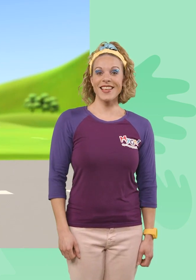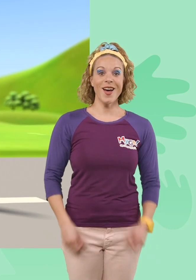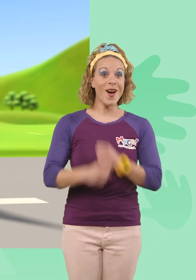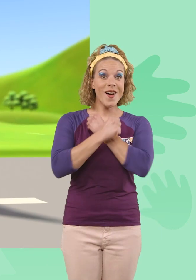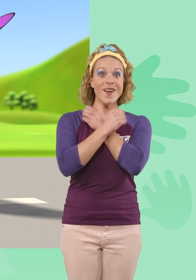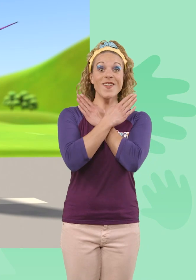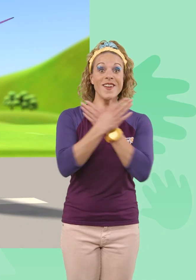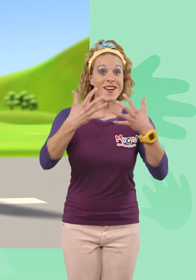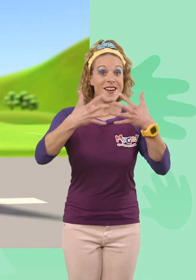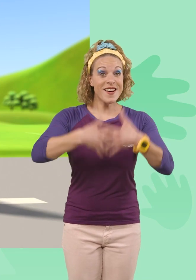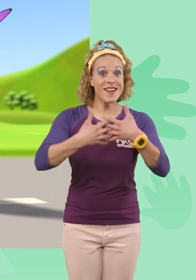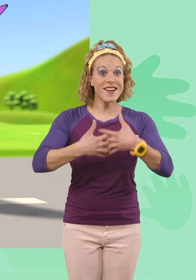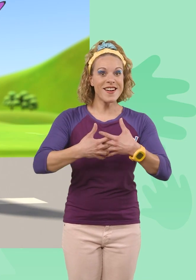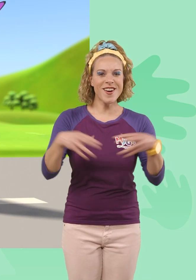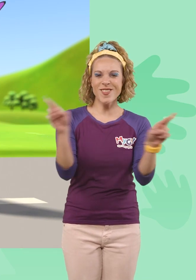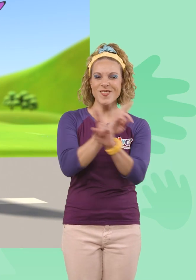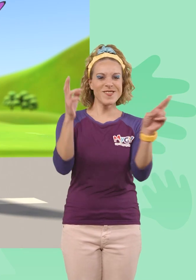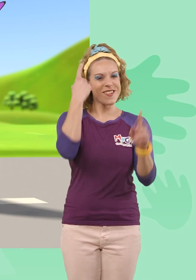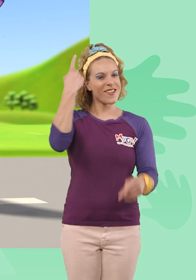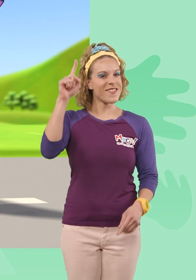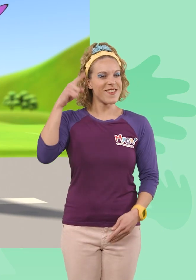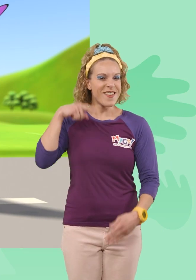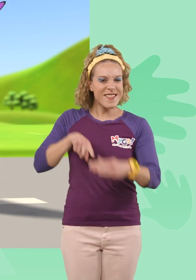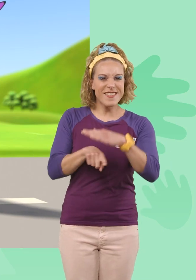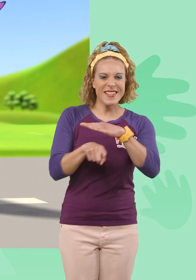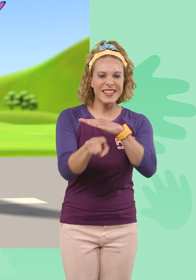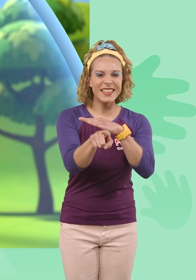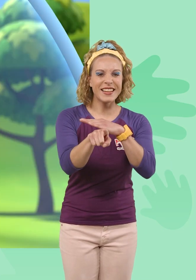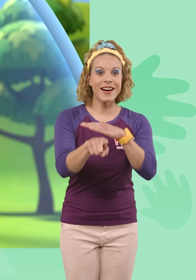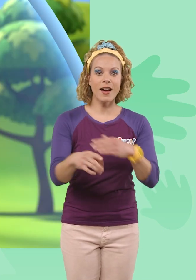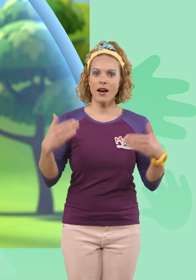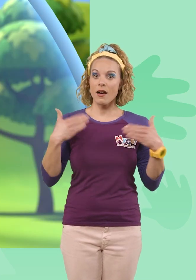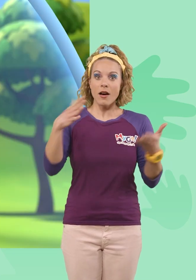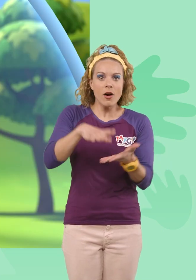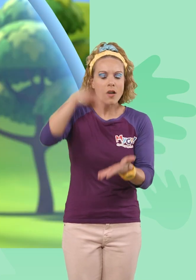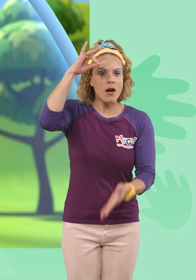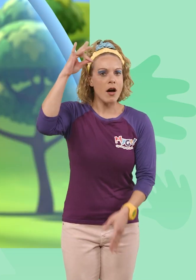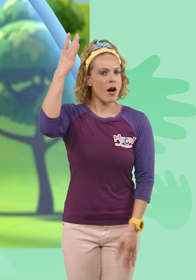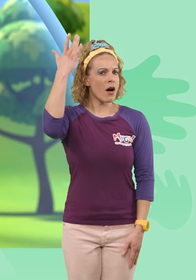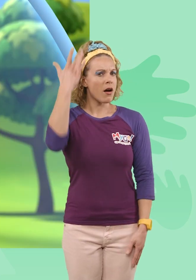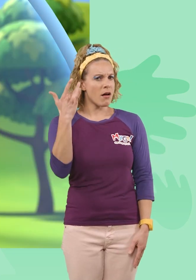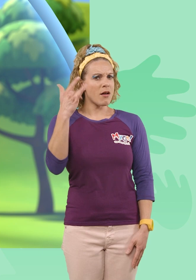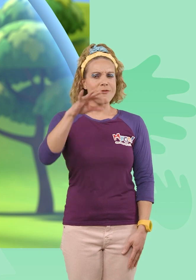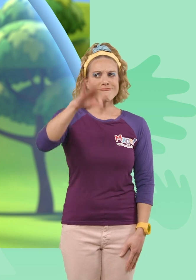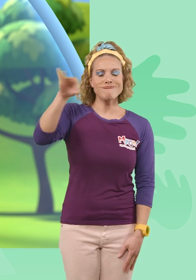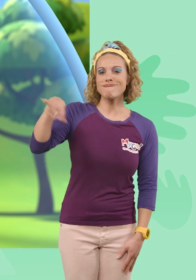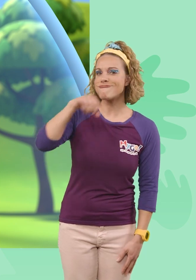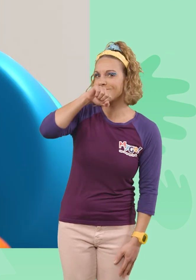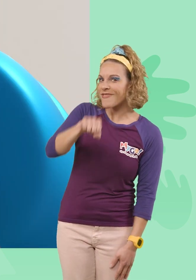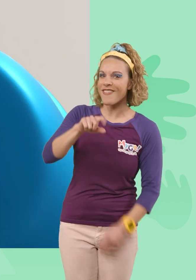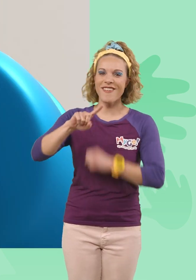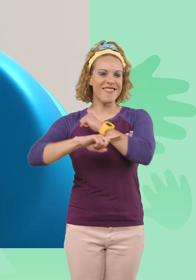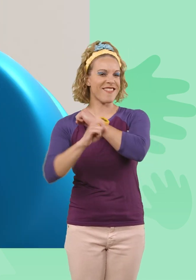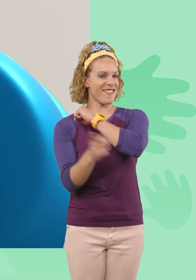The Blippi-mobile is ready for adventure! Let's go find out why flies love garbage!